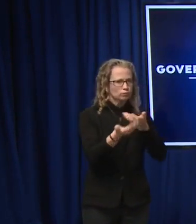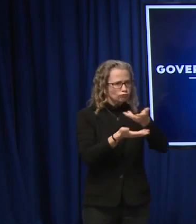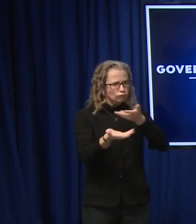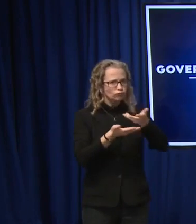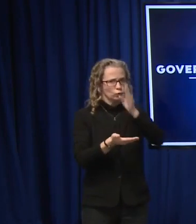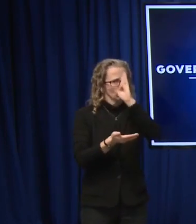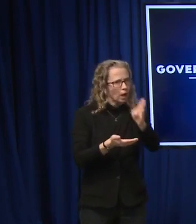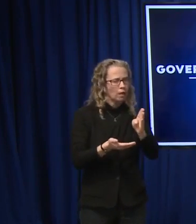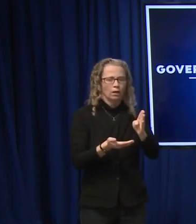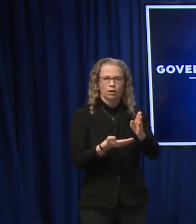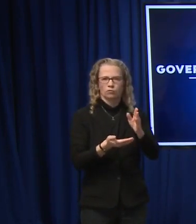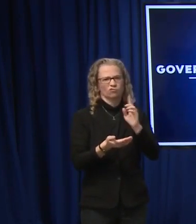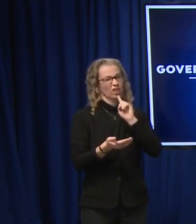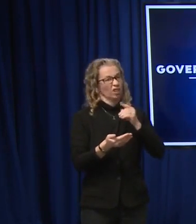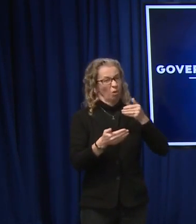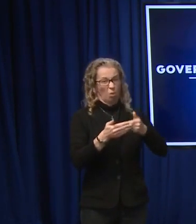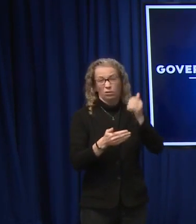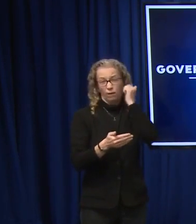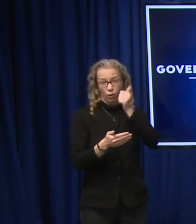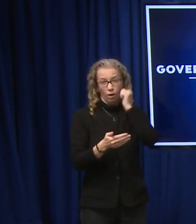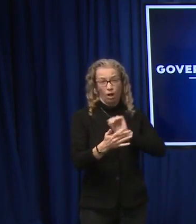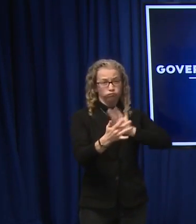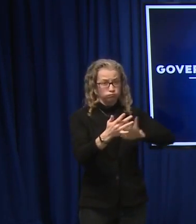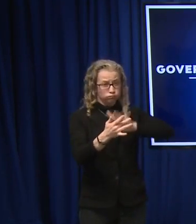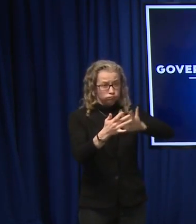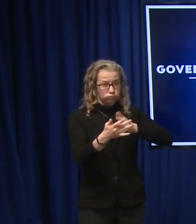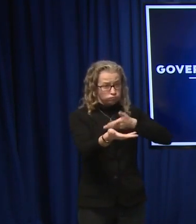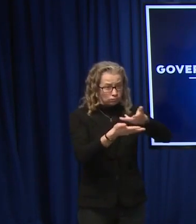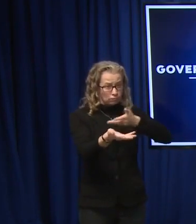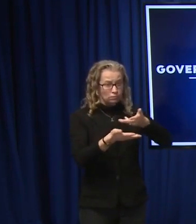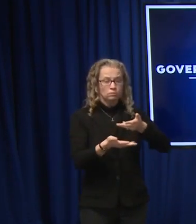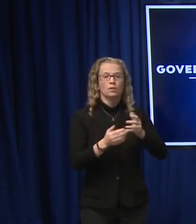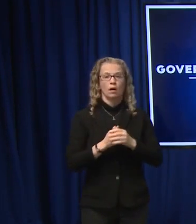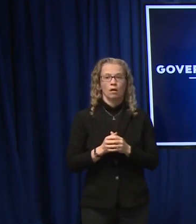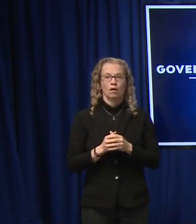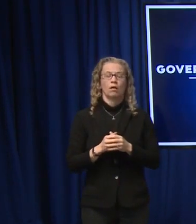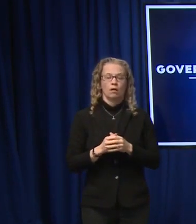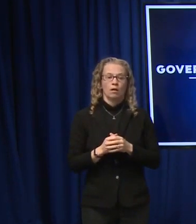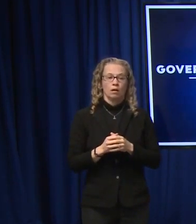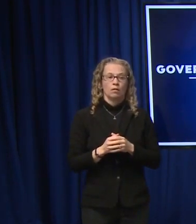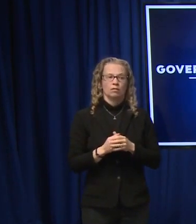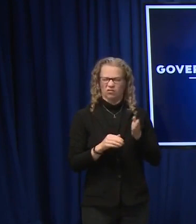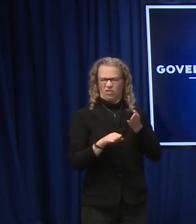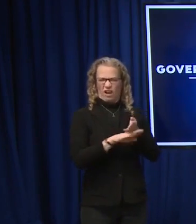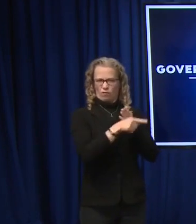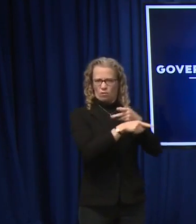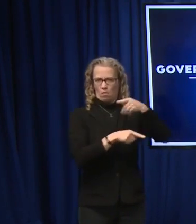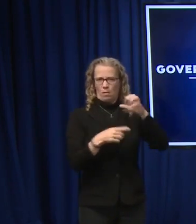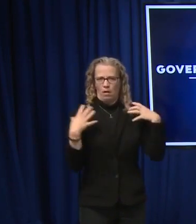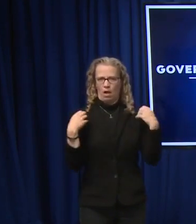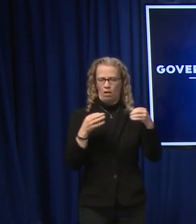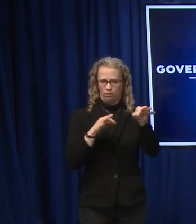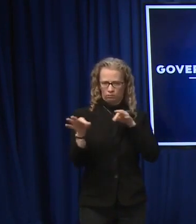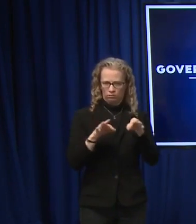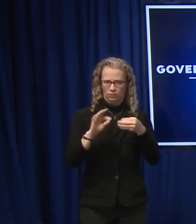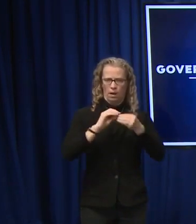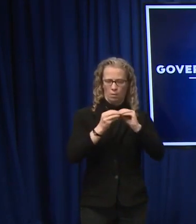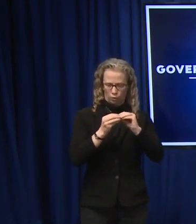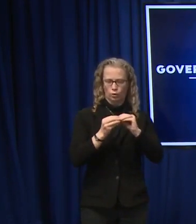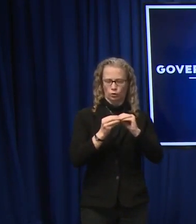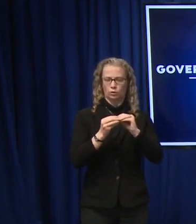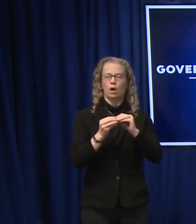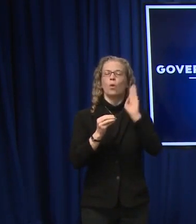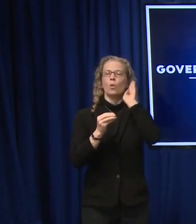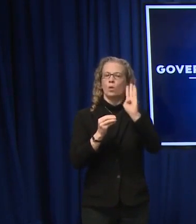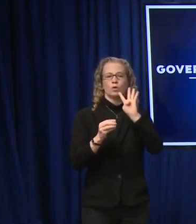on a daily basis. And as part of this weekly update after we get our public health update from Dr. Chan, we're going to be talking about